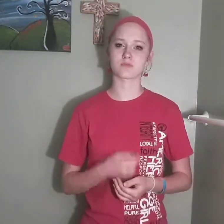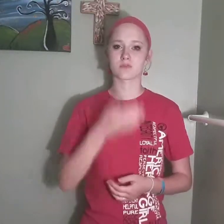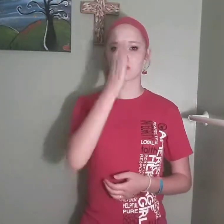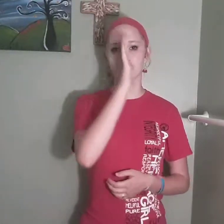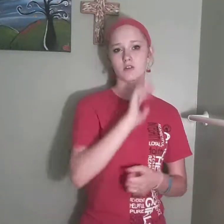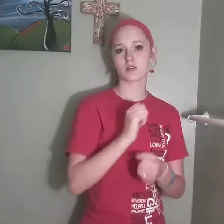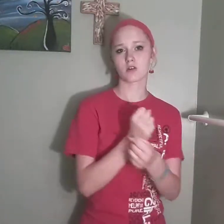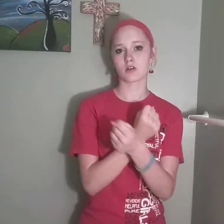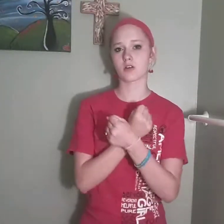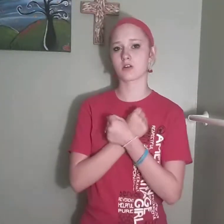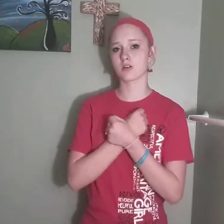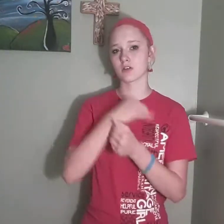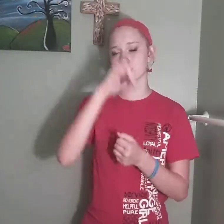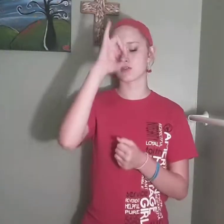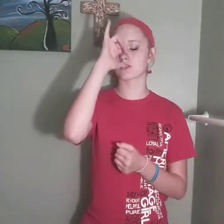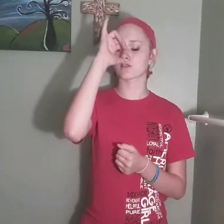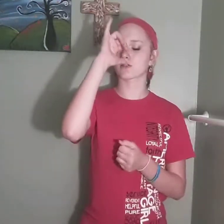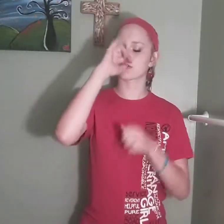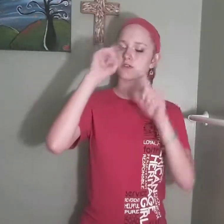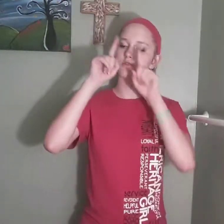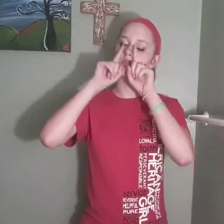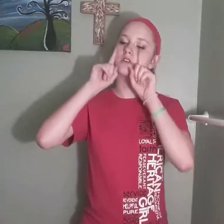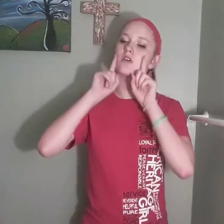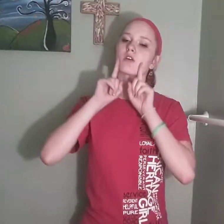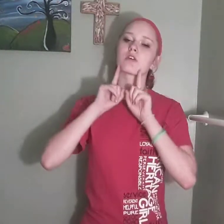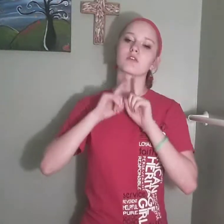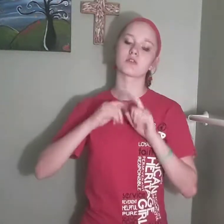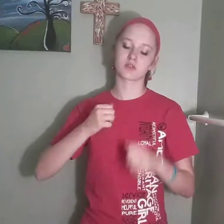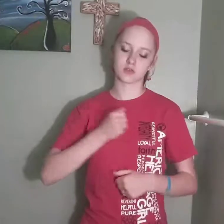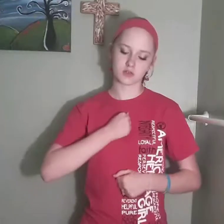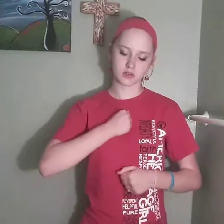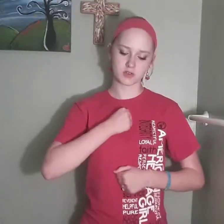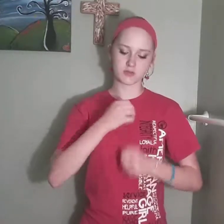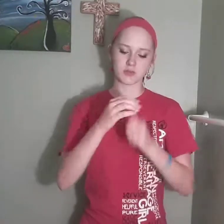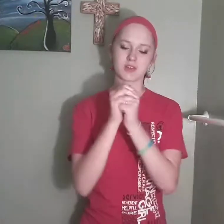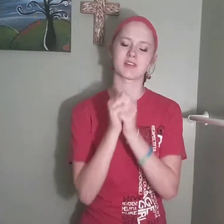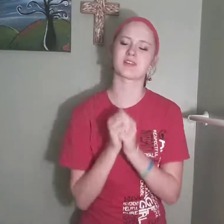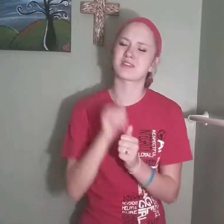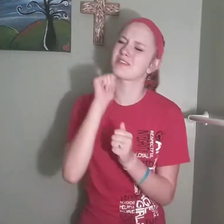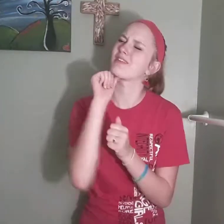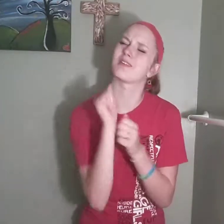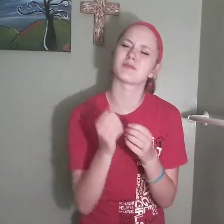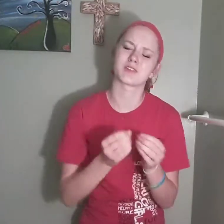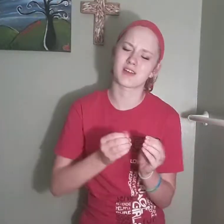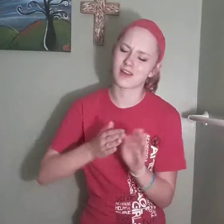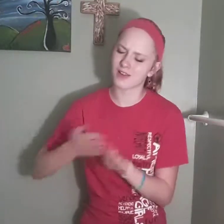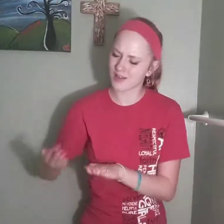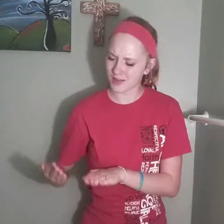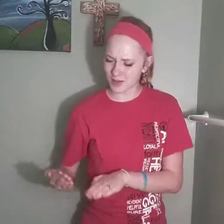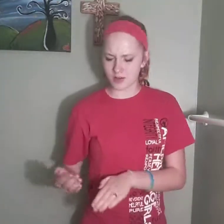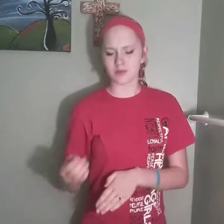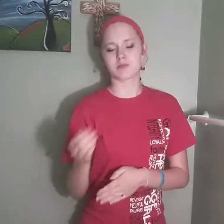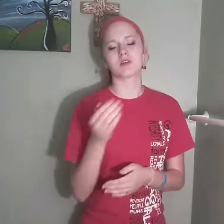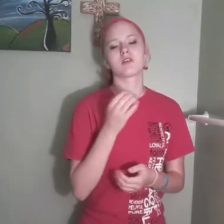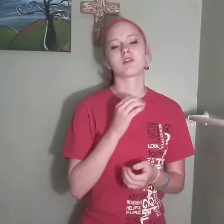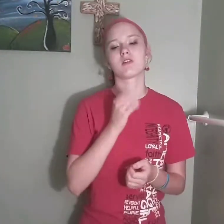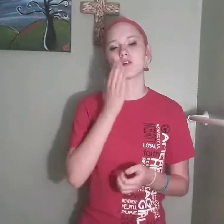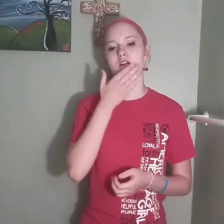God loves a drunkard's cry The soldiers plead not to let him die Better than a